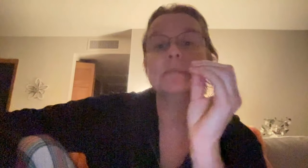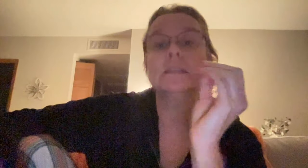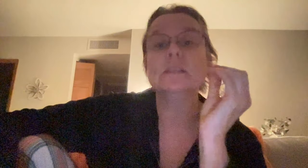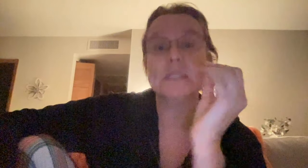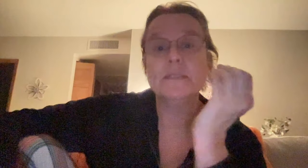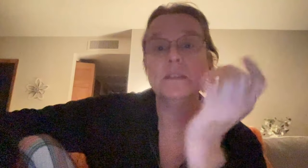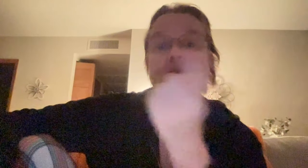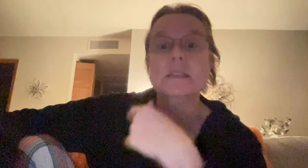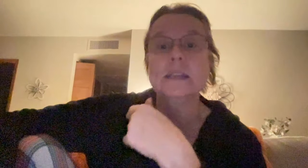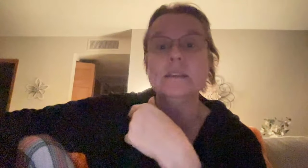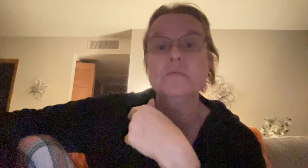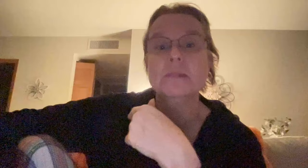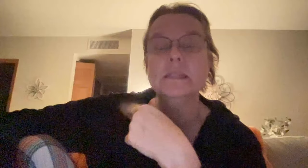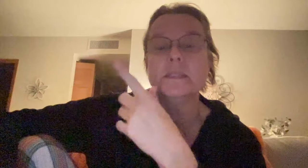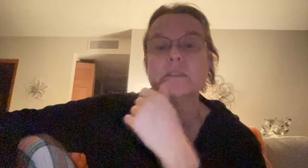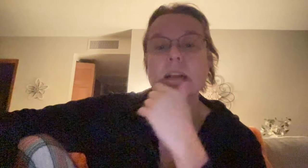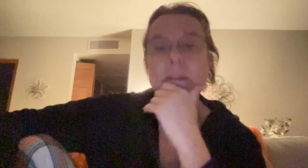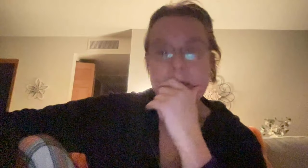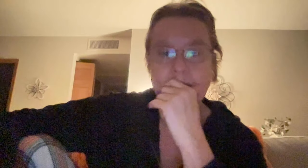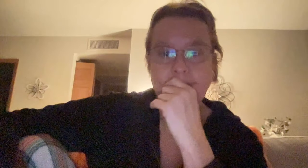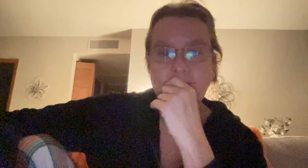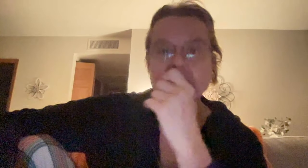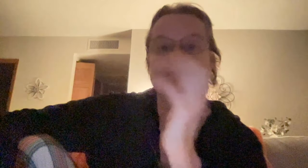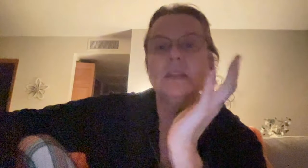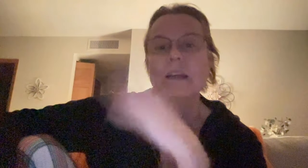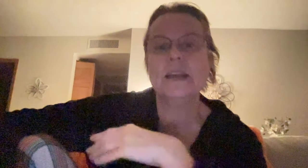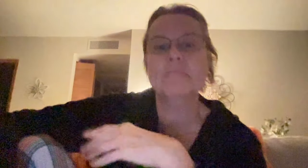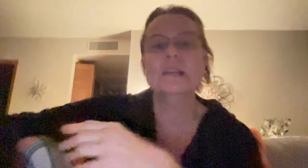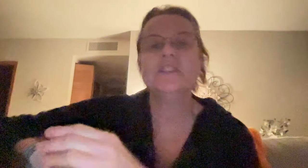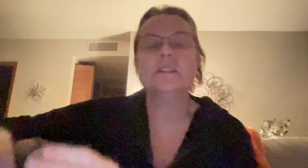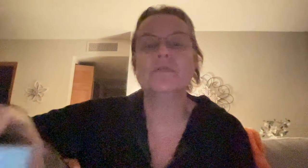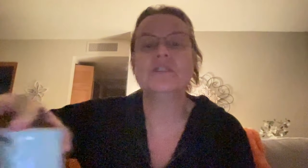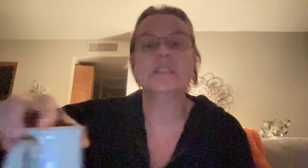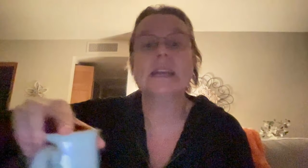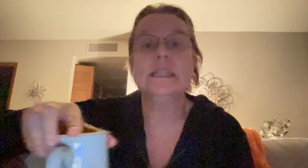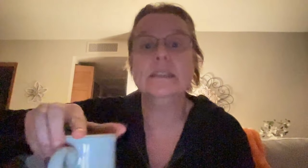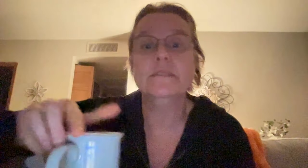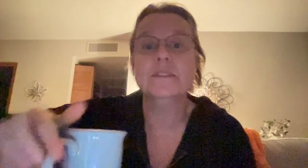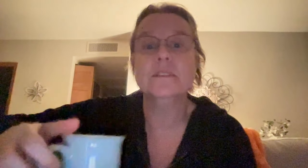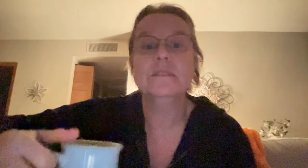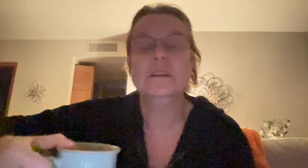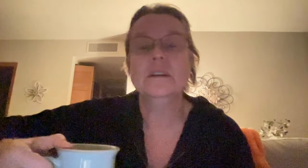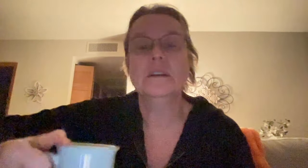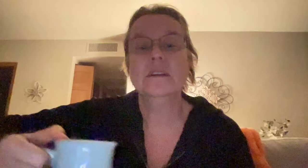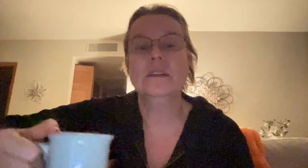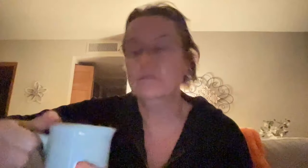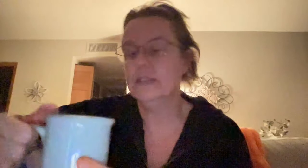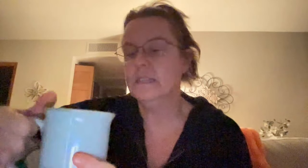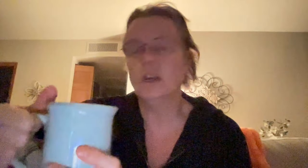something specifically you want to say to my sister or I. So like on the operations or just an idea for, you know, things to